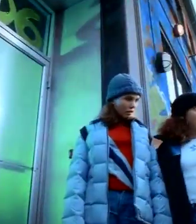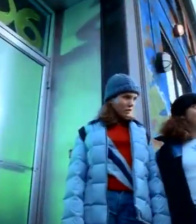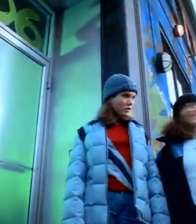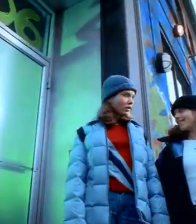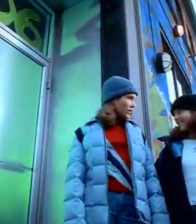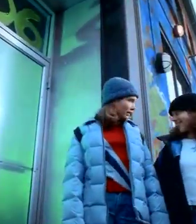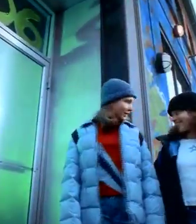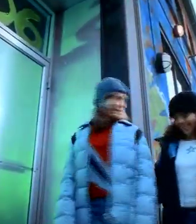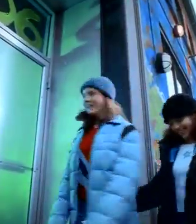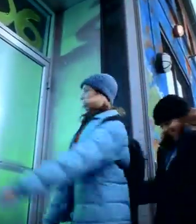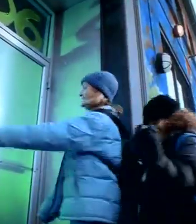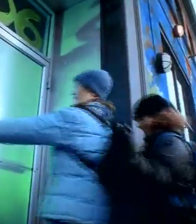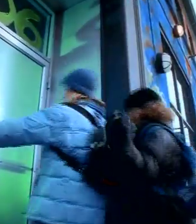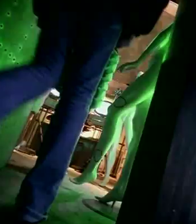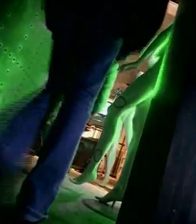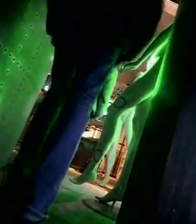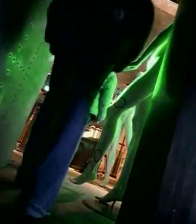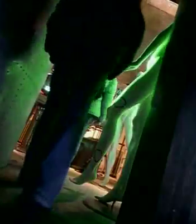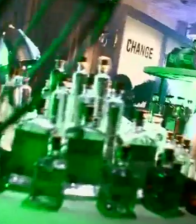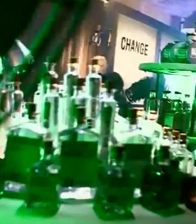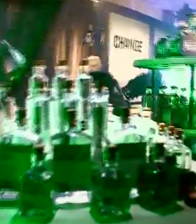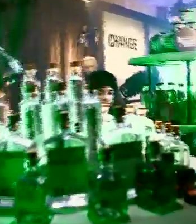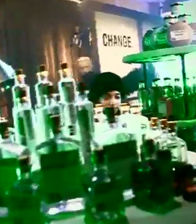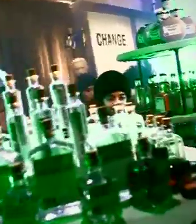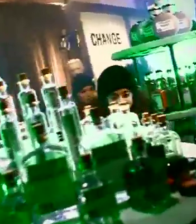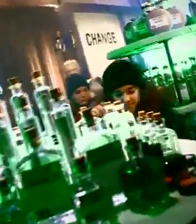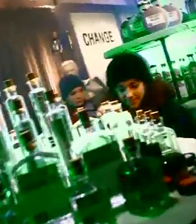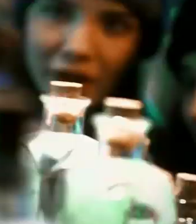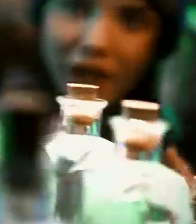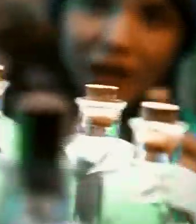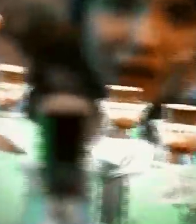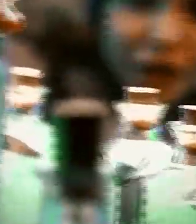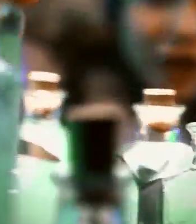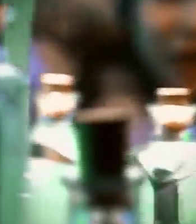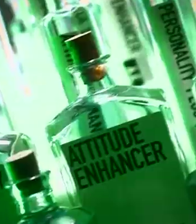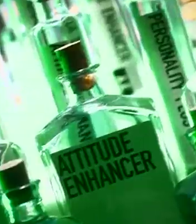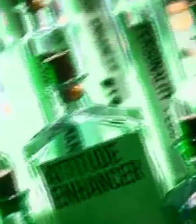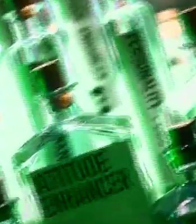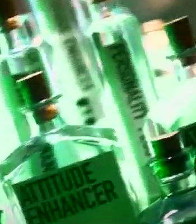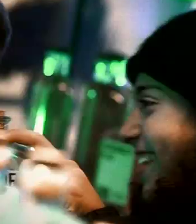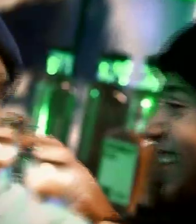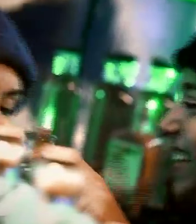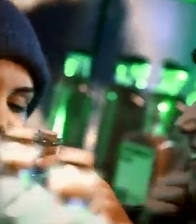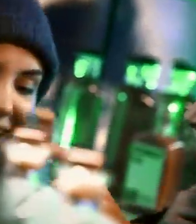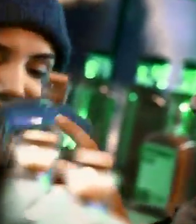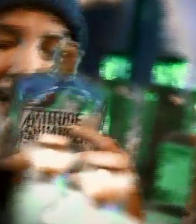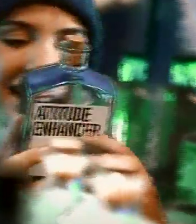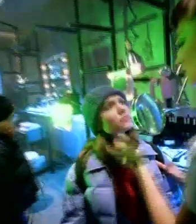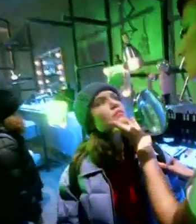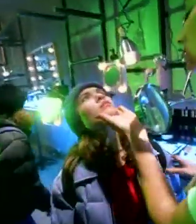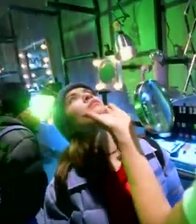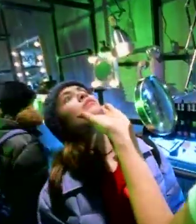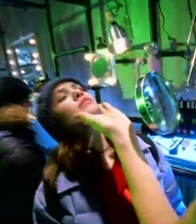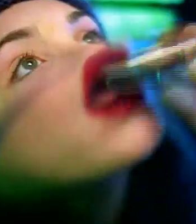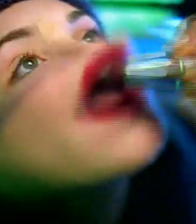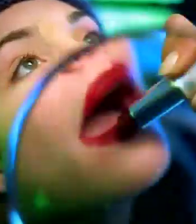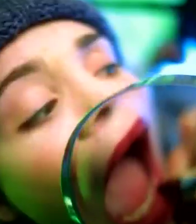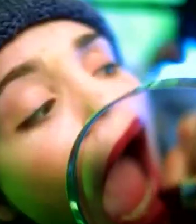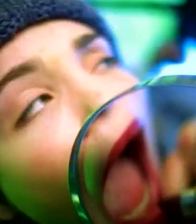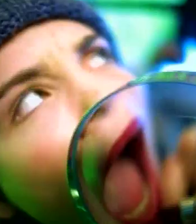Welcome to a new you. Don't settle for just being yourself. Be a new you